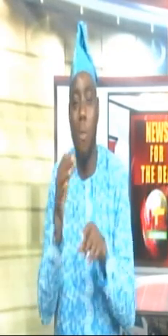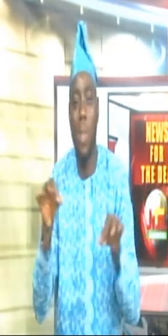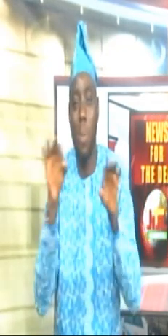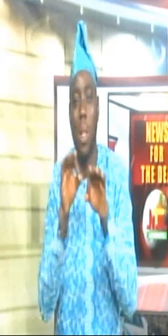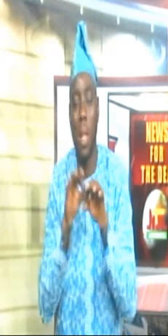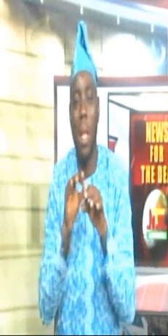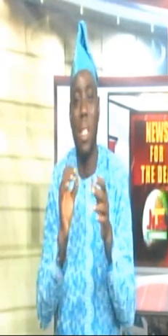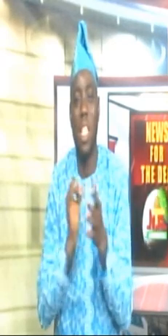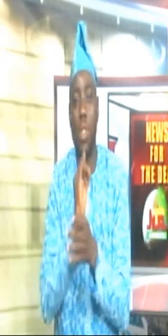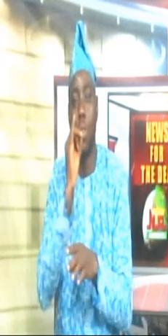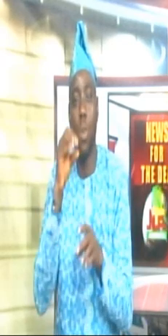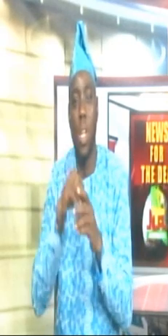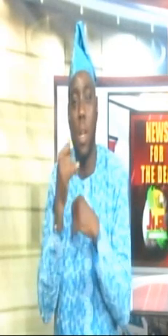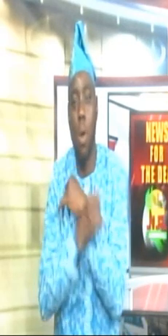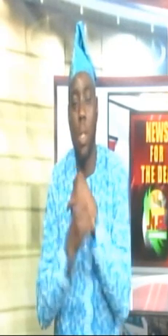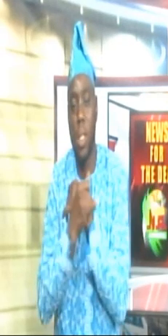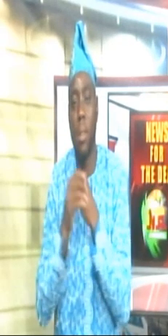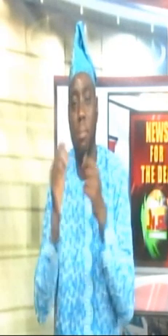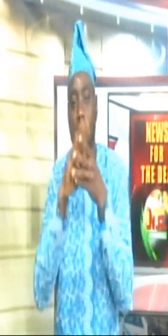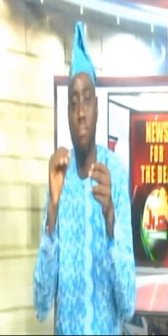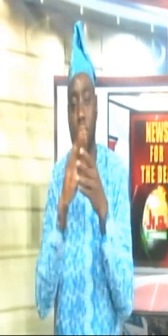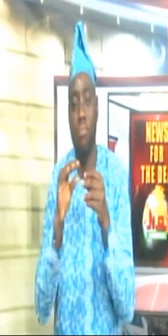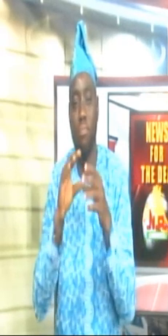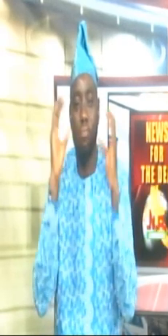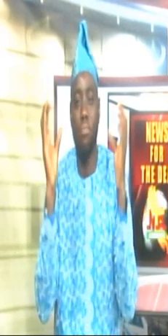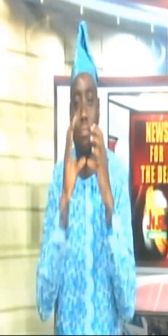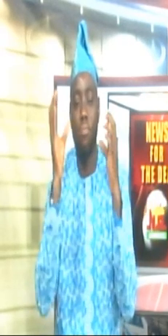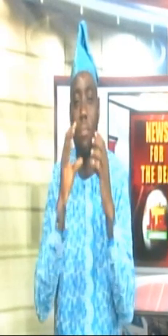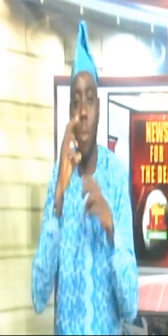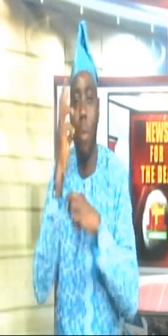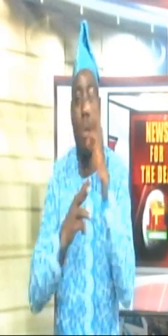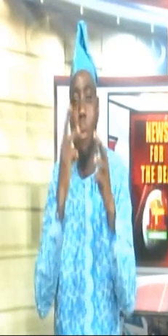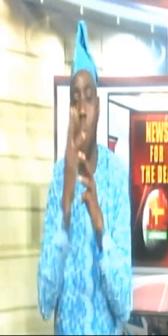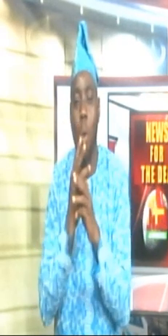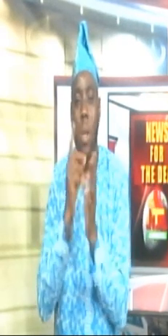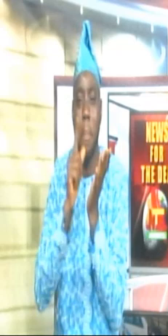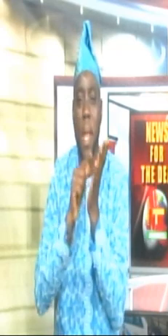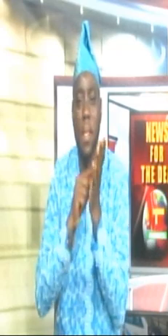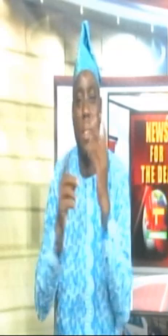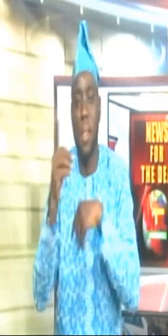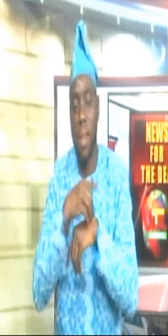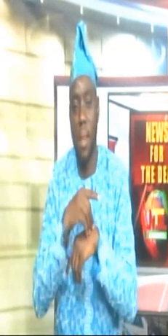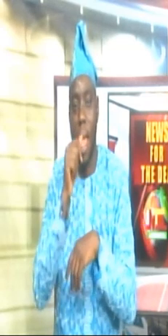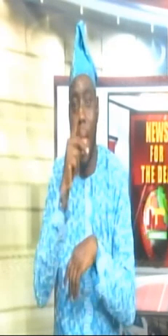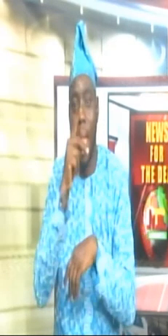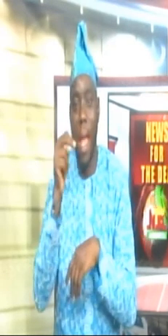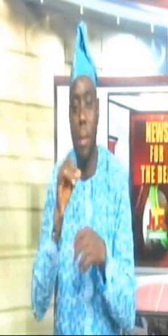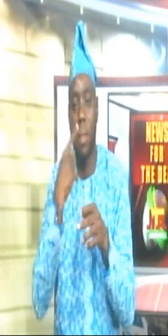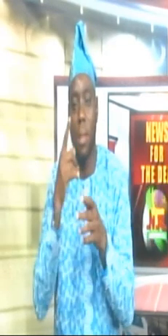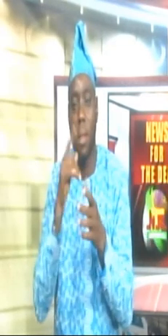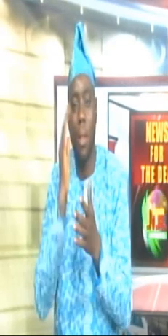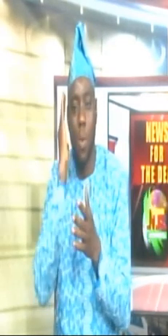In a statement commemorating this year's World Press Freedom Day, Spokesman of the House Akin Rotimi says the Green Chamber will champion